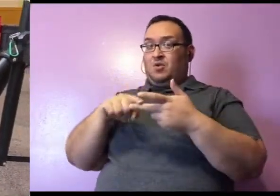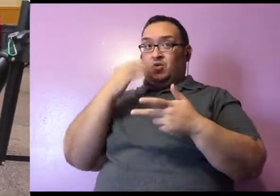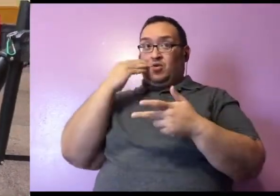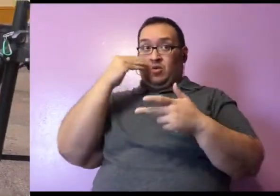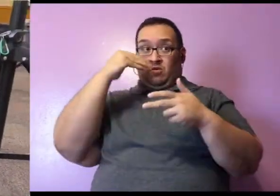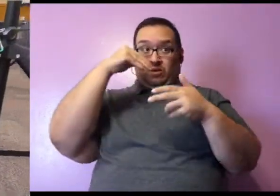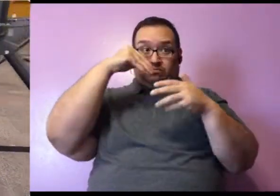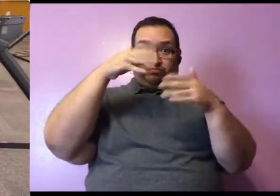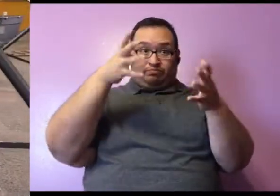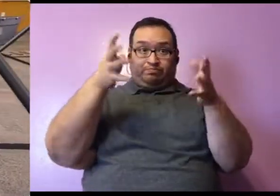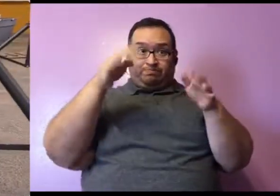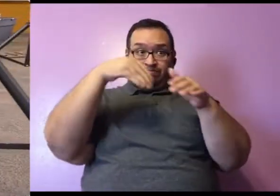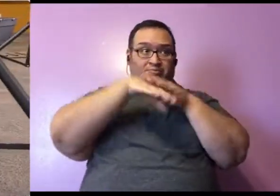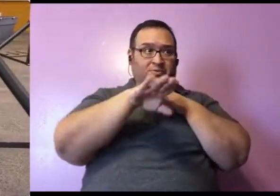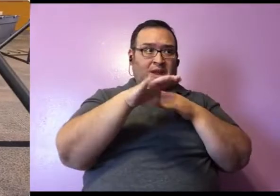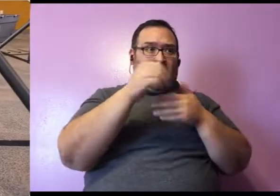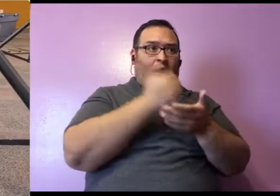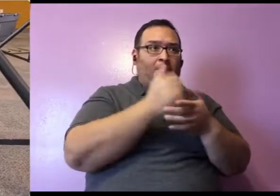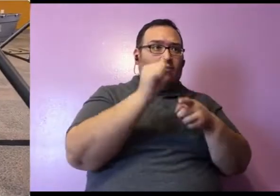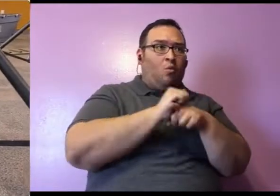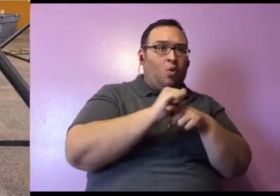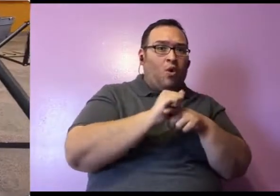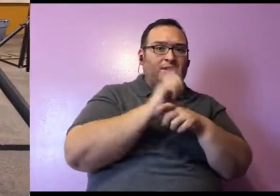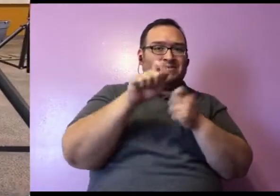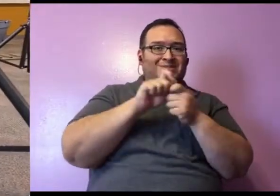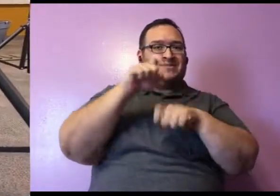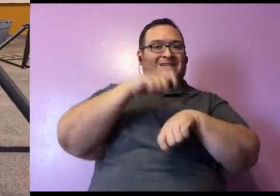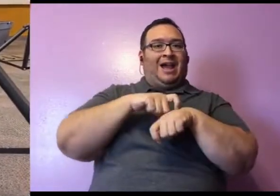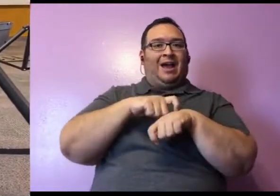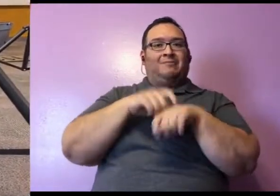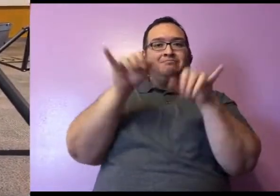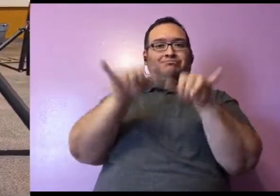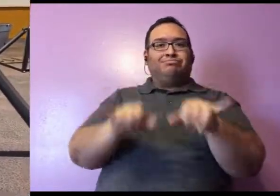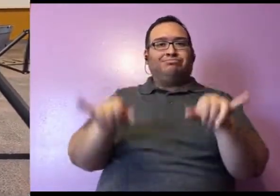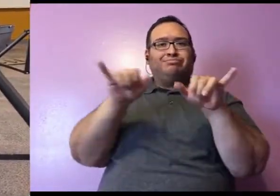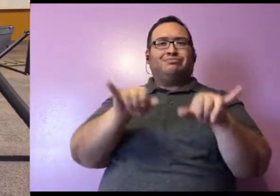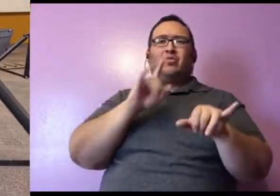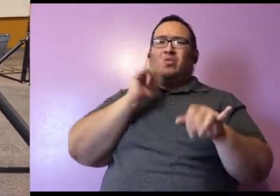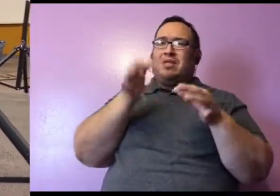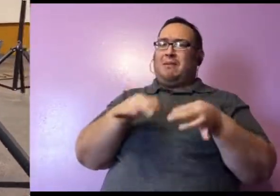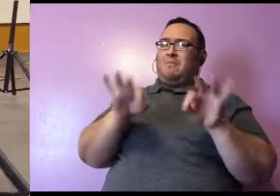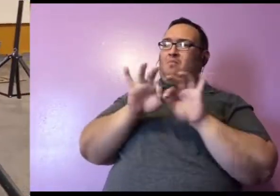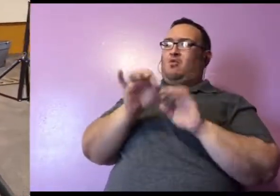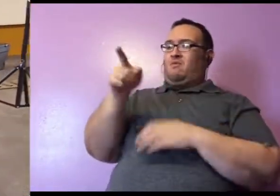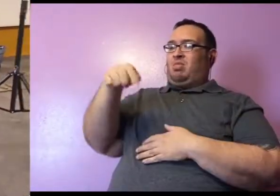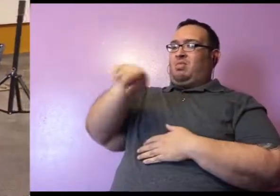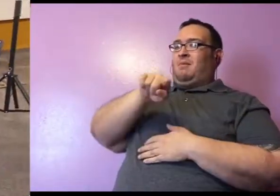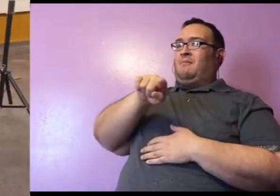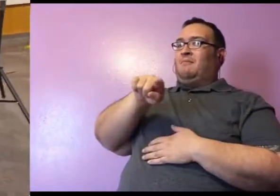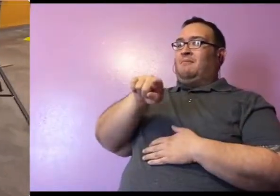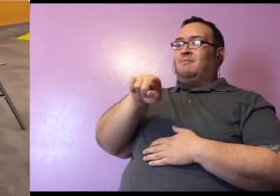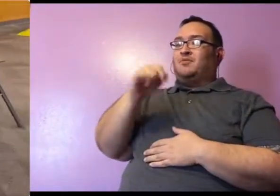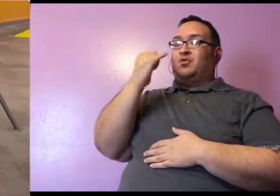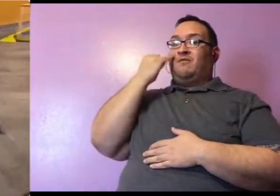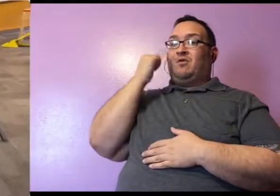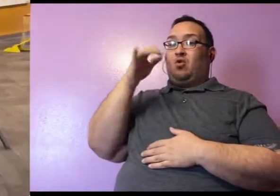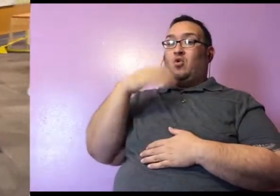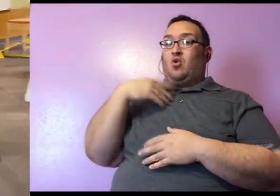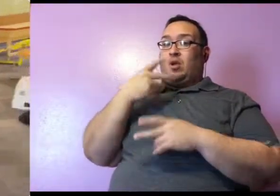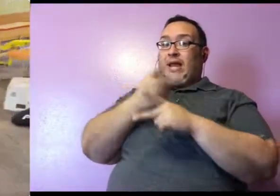in and work on her training at a certain time as well. Routine is really important to these guys. And so as long as her keepers follow the